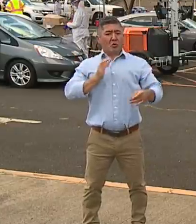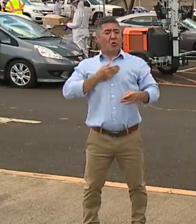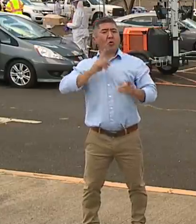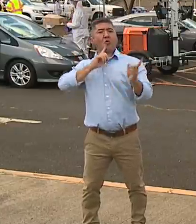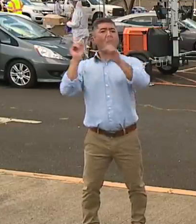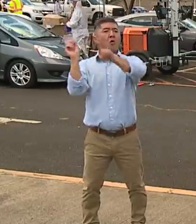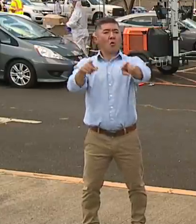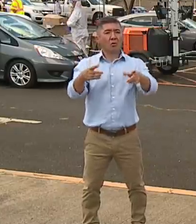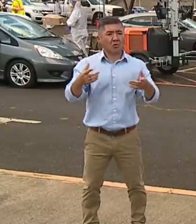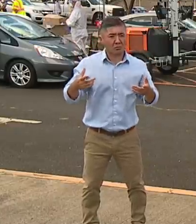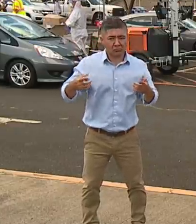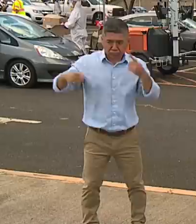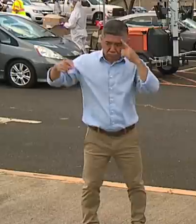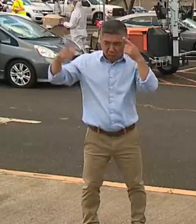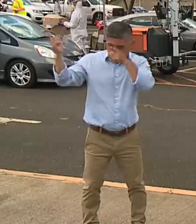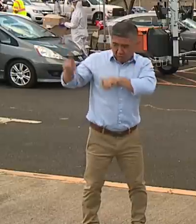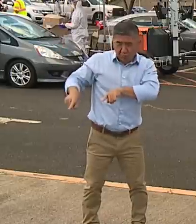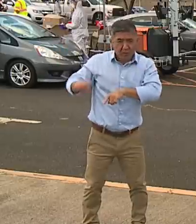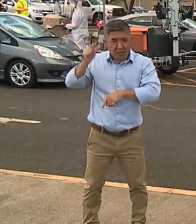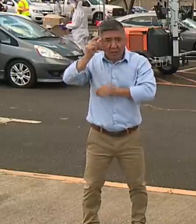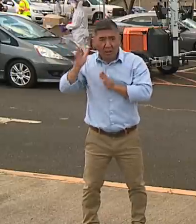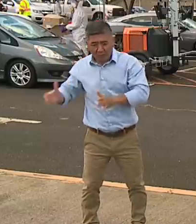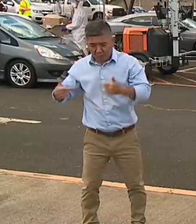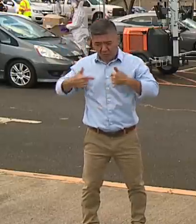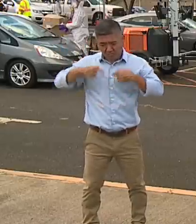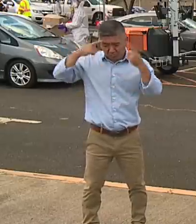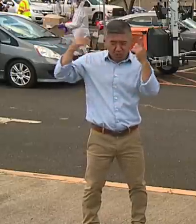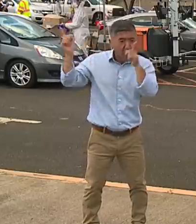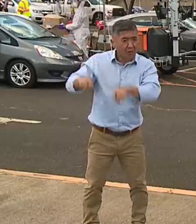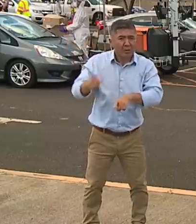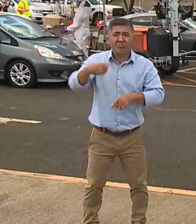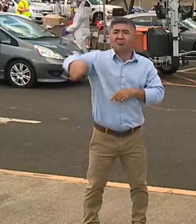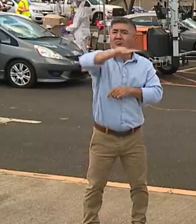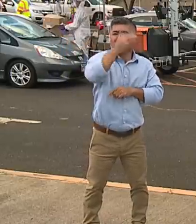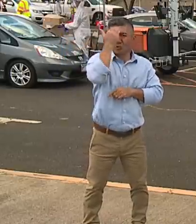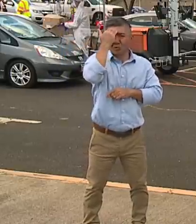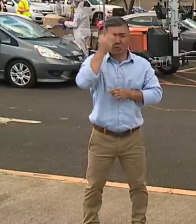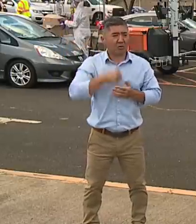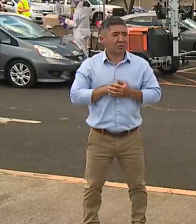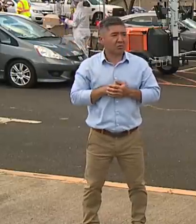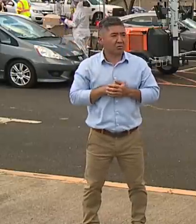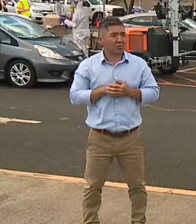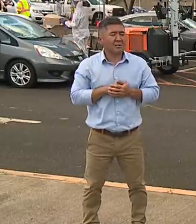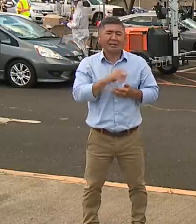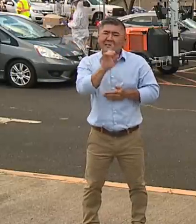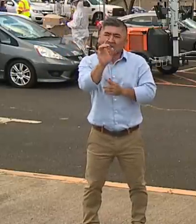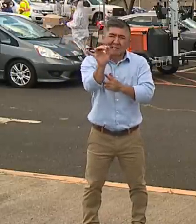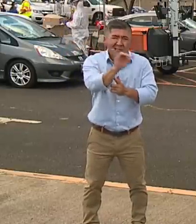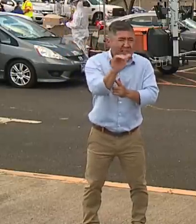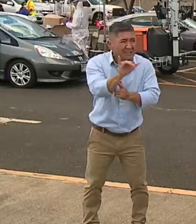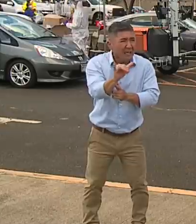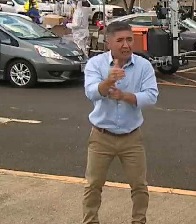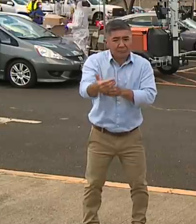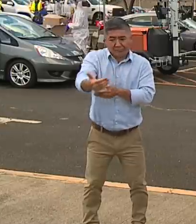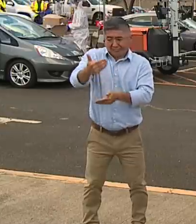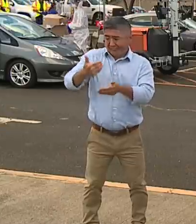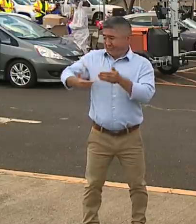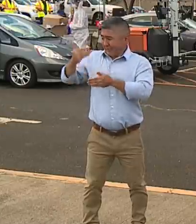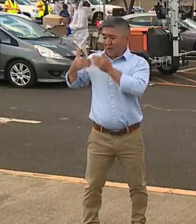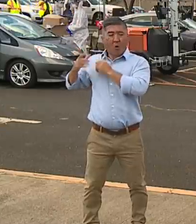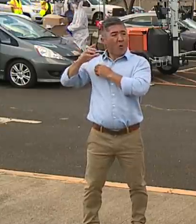thought we had agreement on so people know what's in there. And for the most part, it looks very similar to the March order in broad,